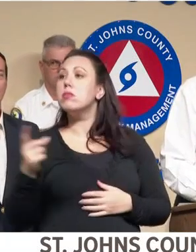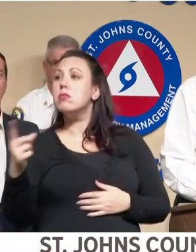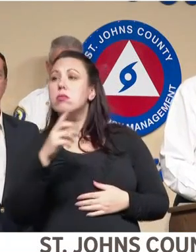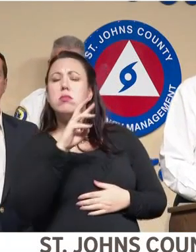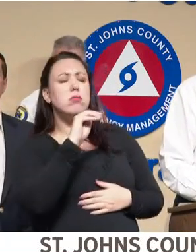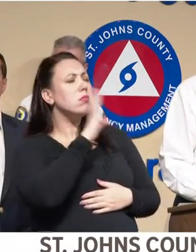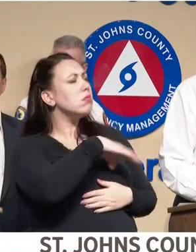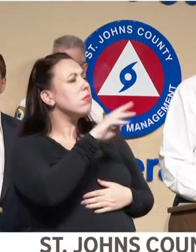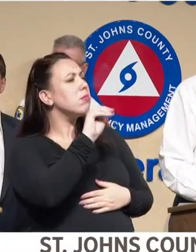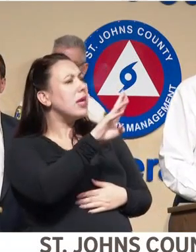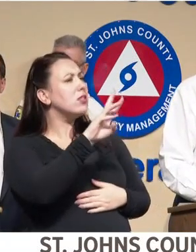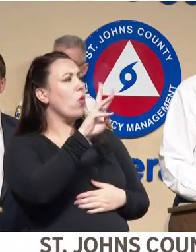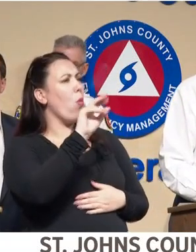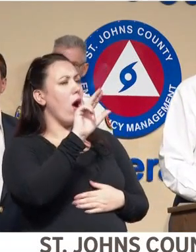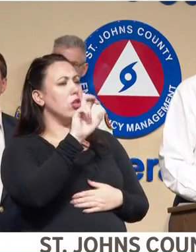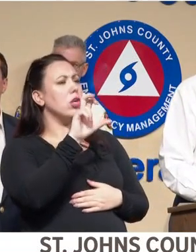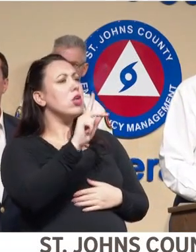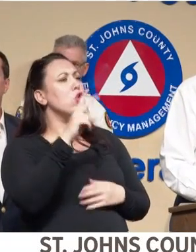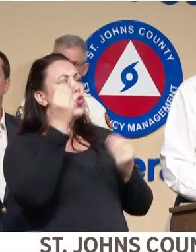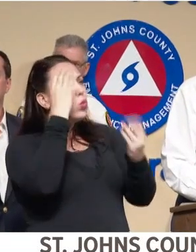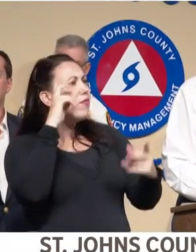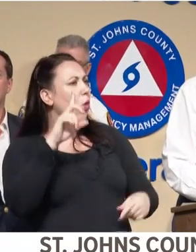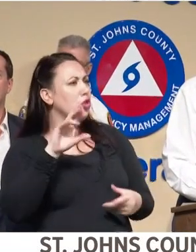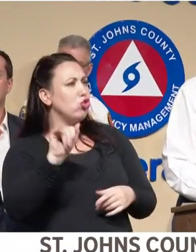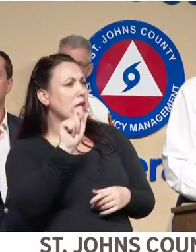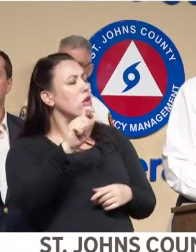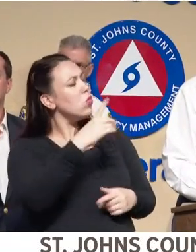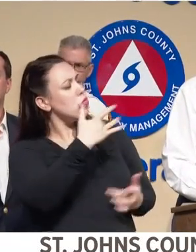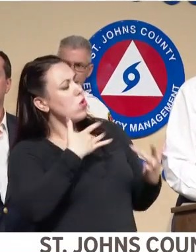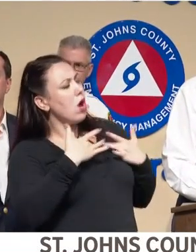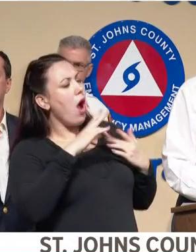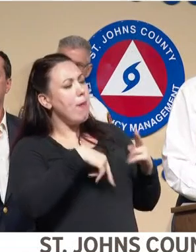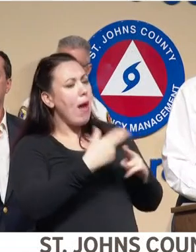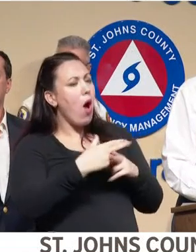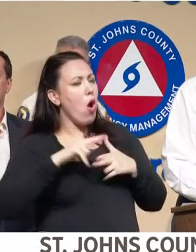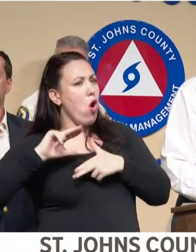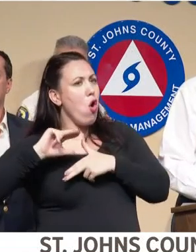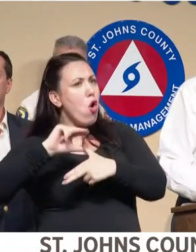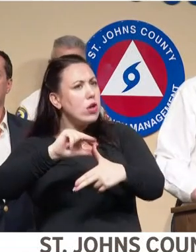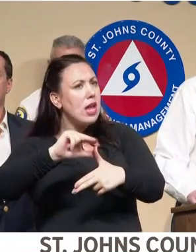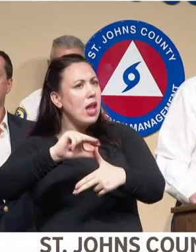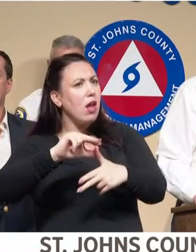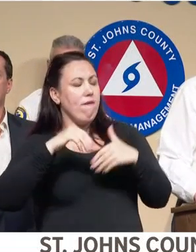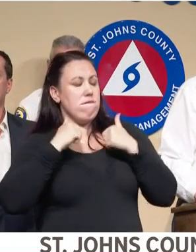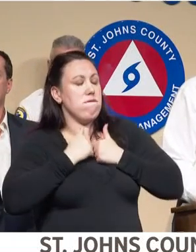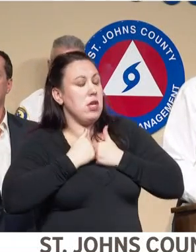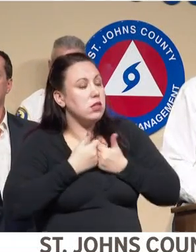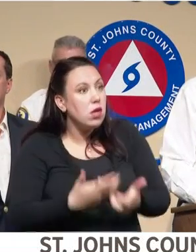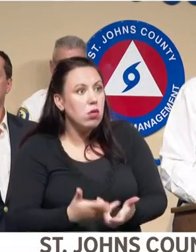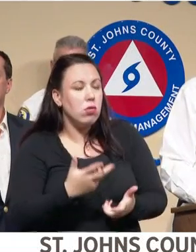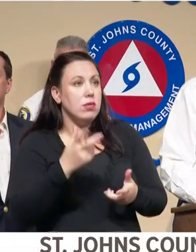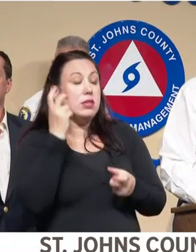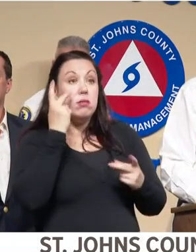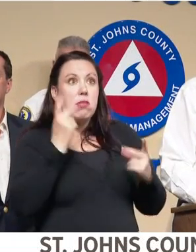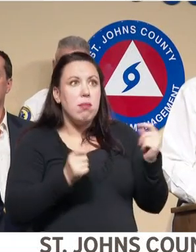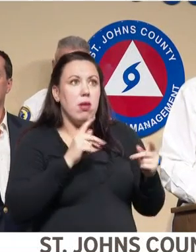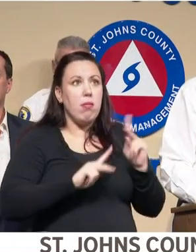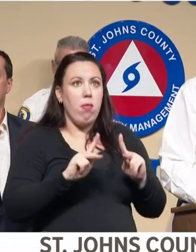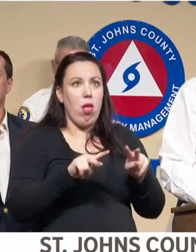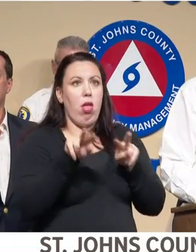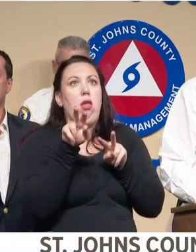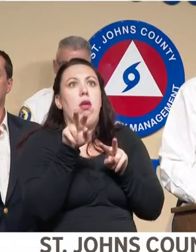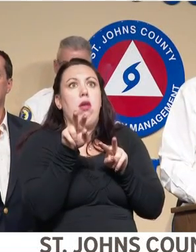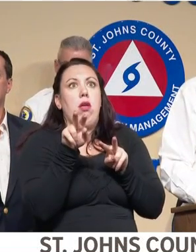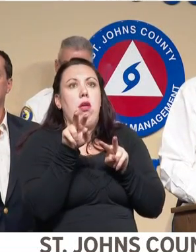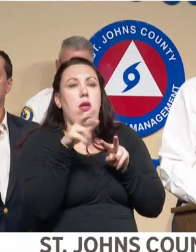Mr. Wanchik, Vic Michelucci, News for Jacks. Are you worried about hurricane fatigue? We have seen people just sitting and watching this storm be basically